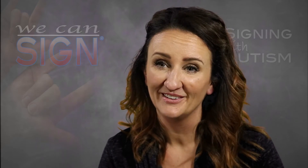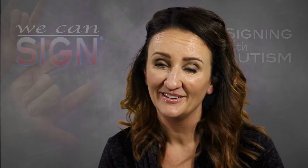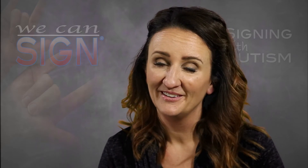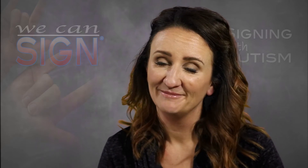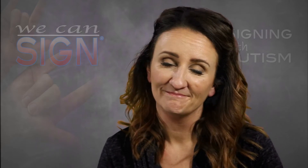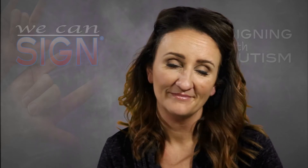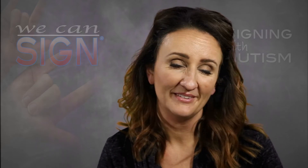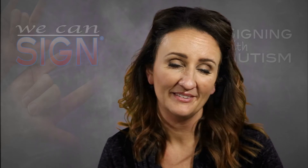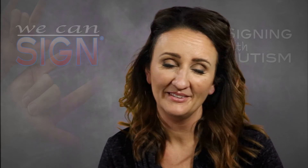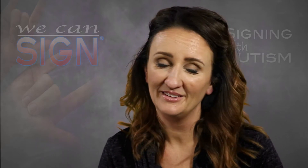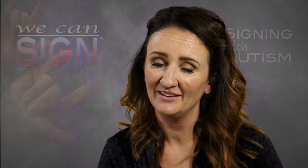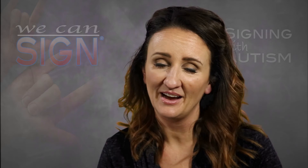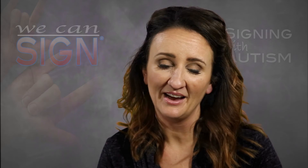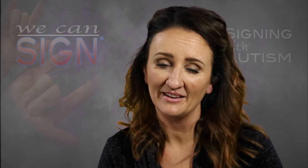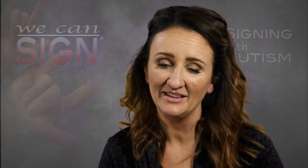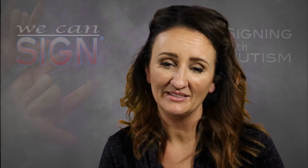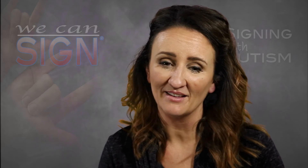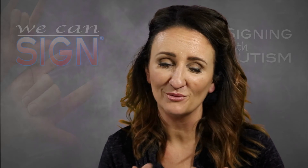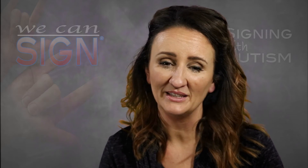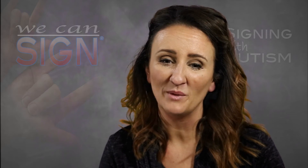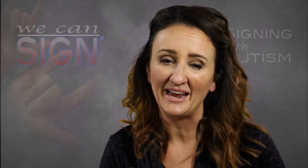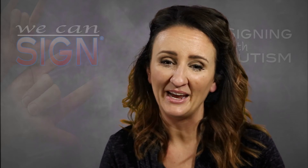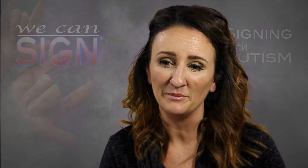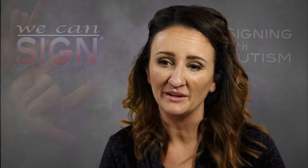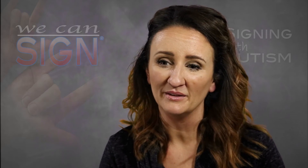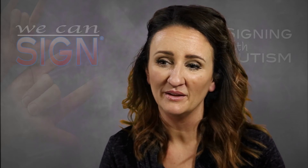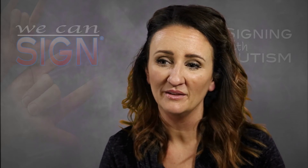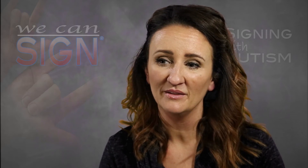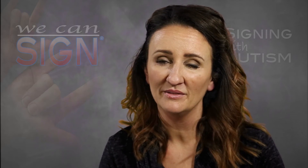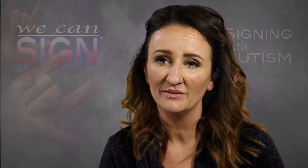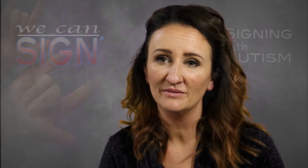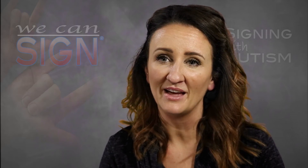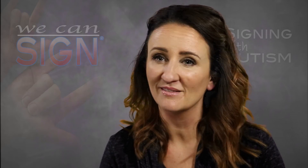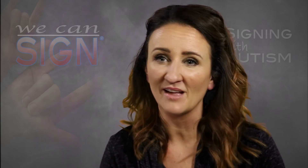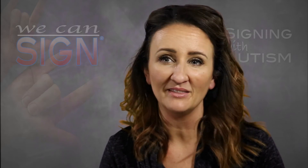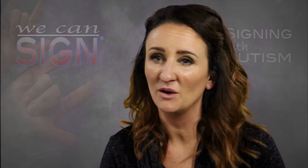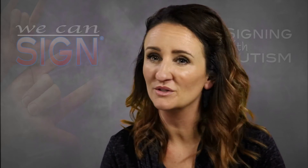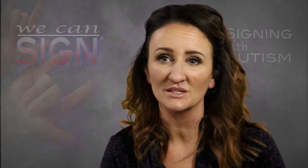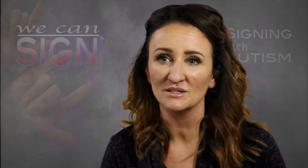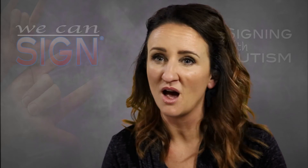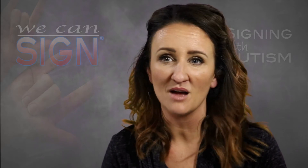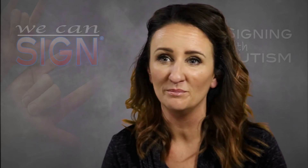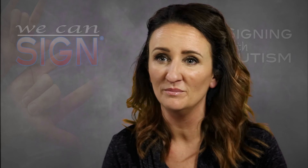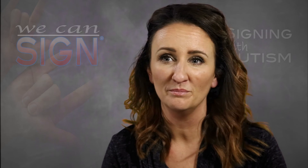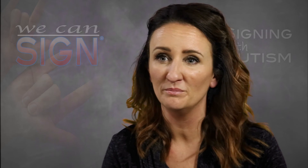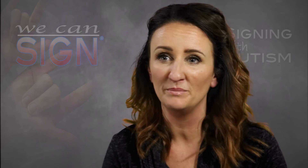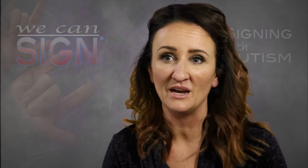I think that's really when it hit me that sign language is not being